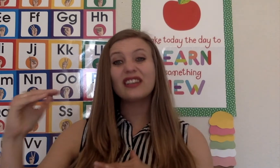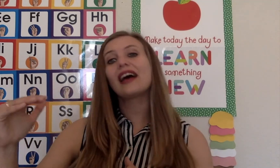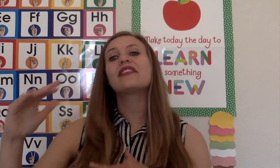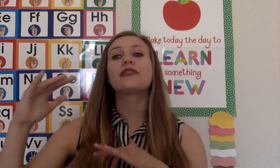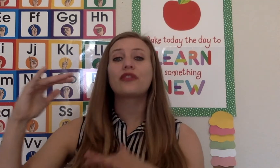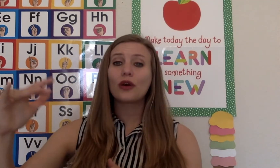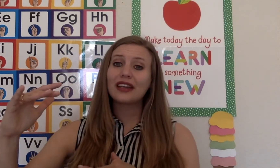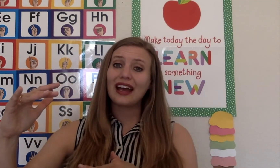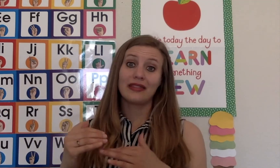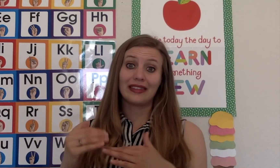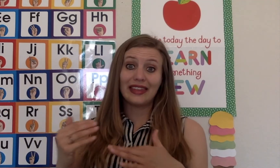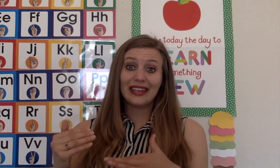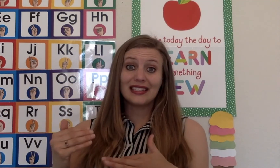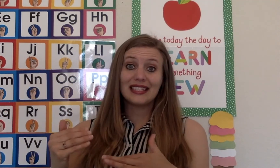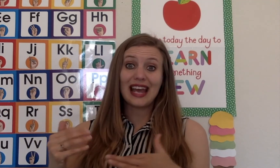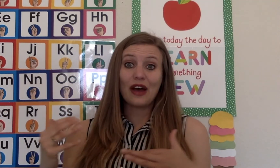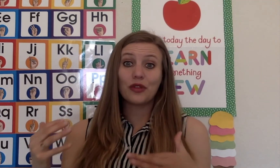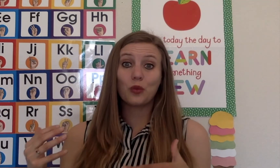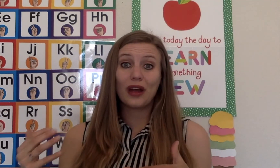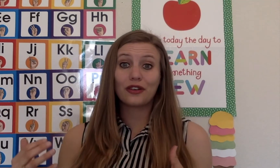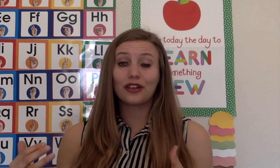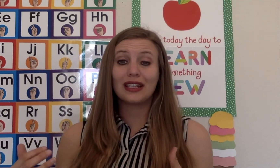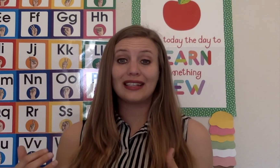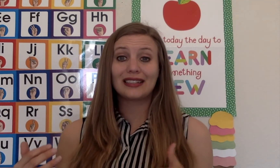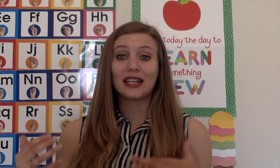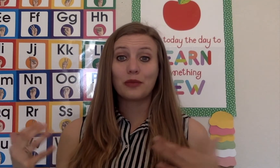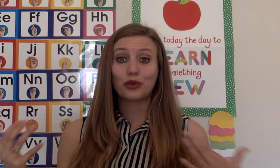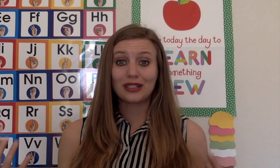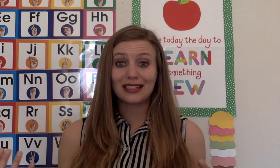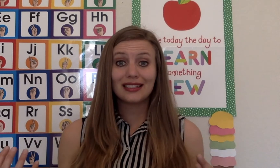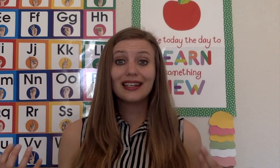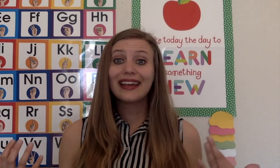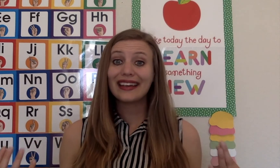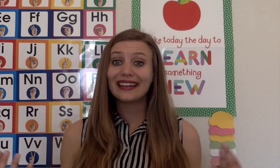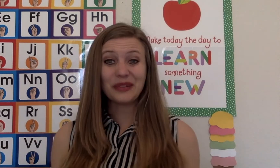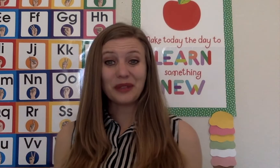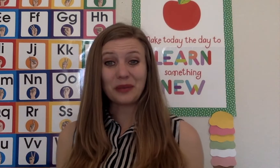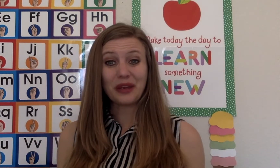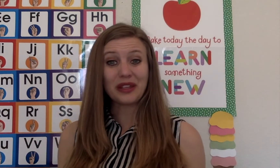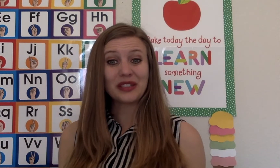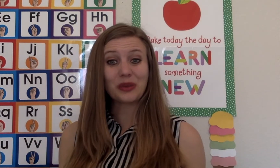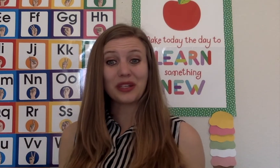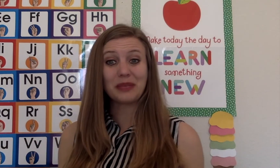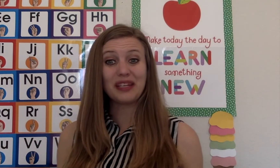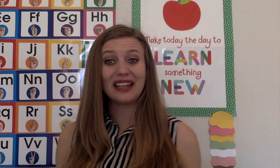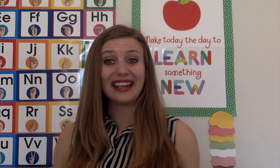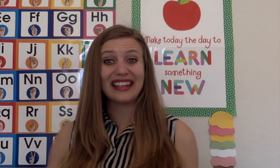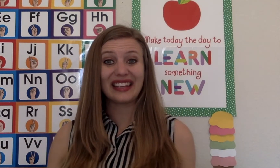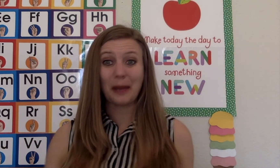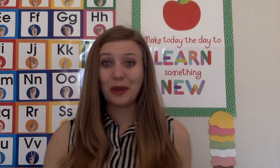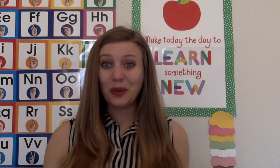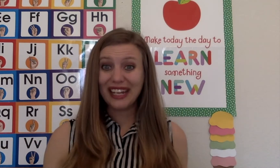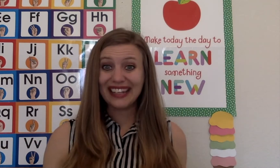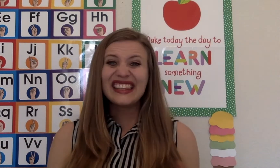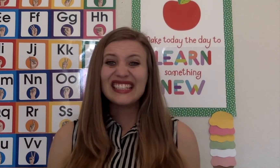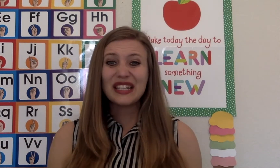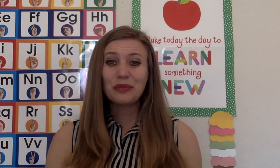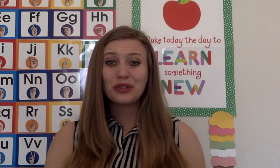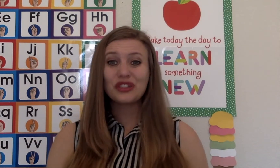-life forecast that they can see how the weather is predicted and what the weather is going to be like in the coming week. This can produce a